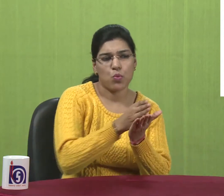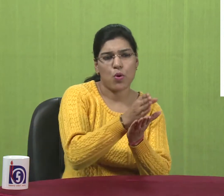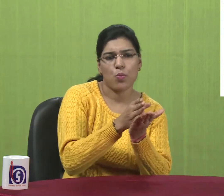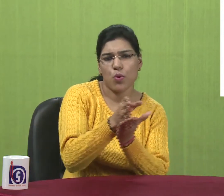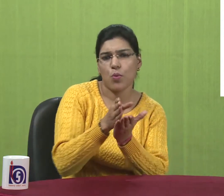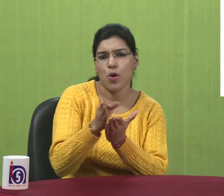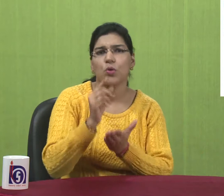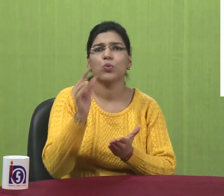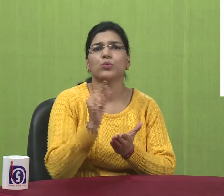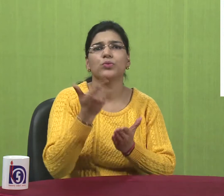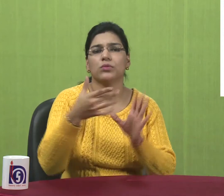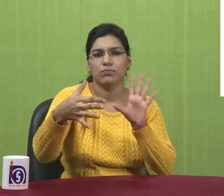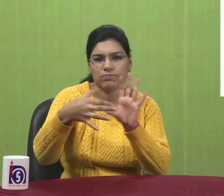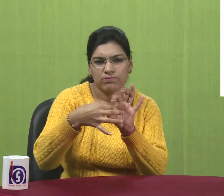user interface.